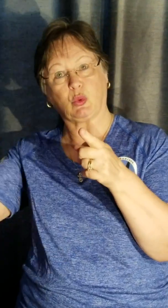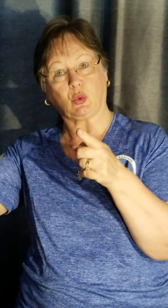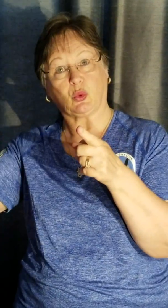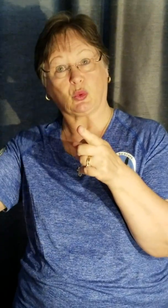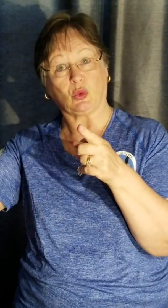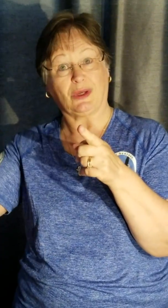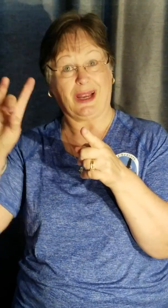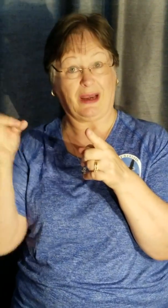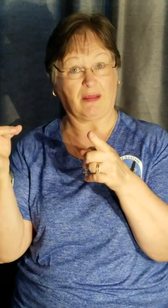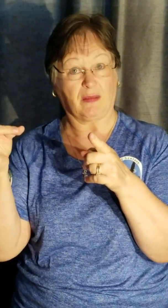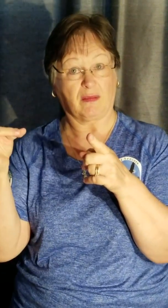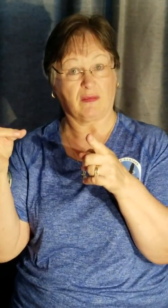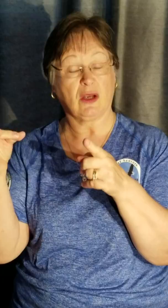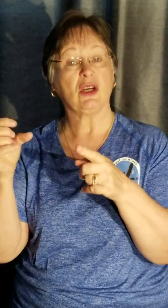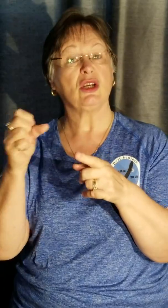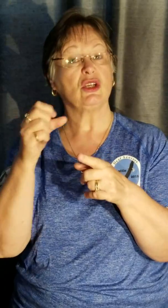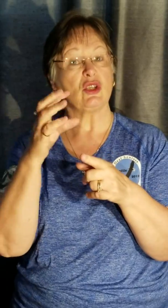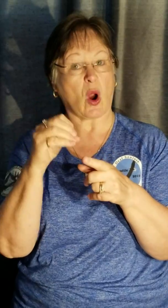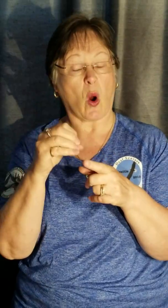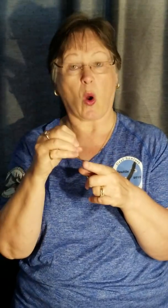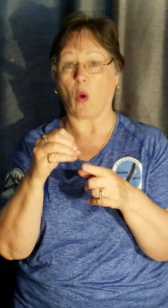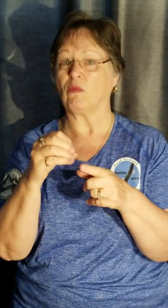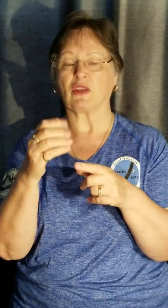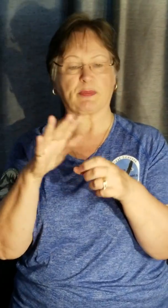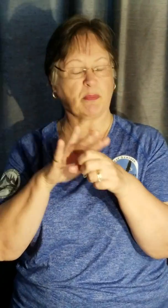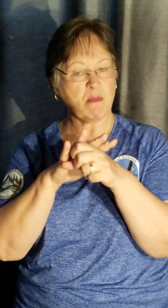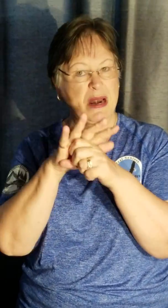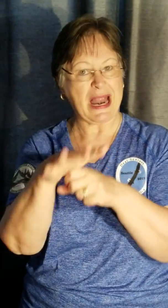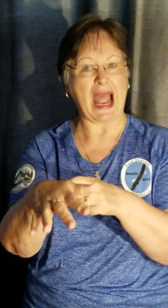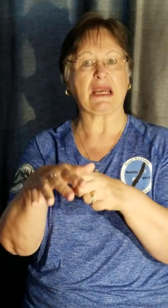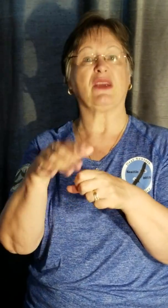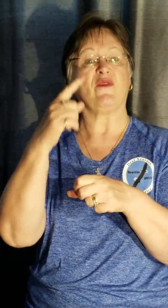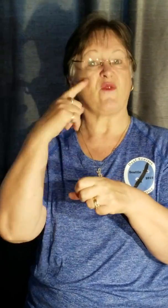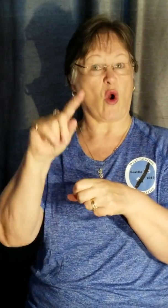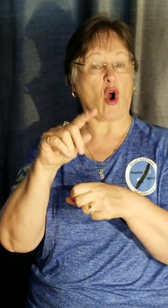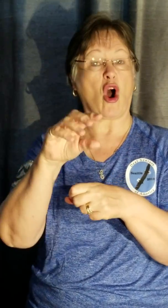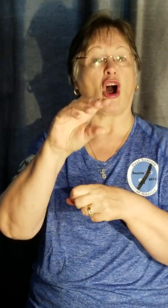so sorry for you.